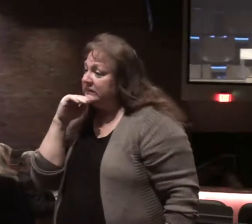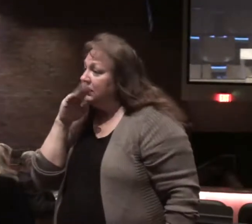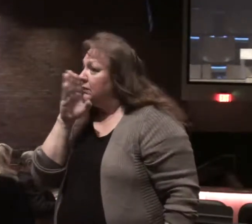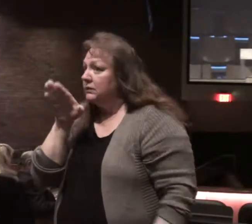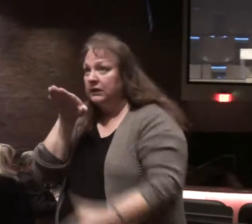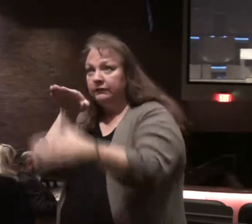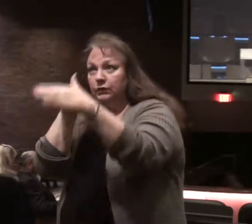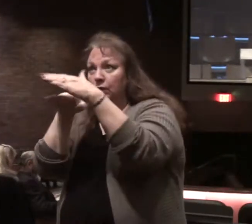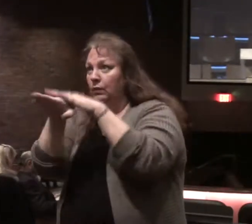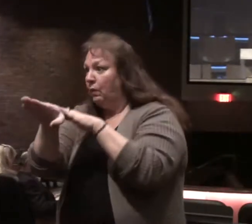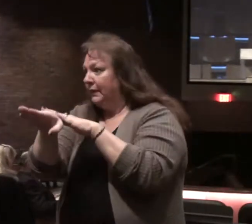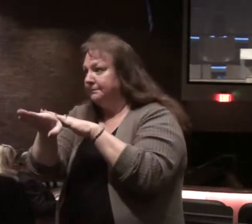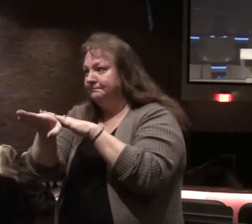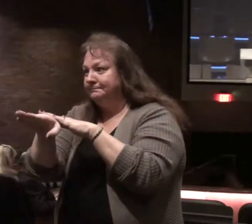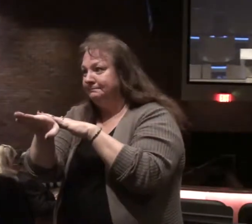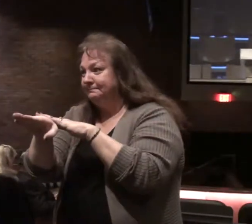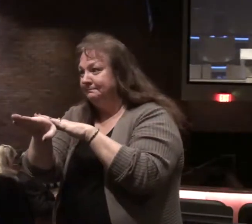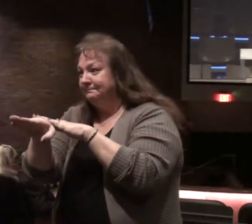ever come into it